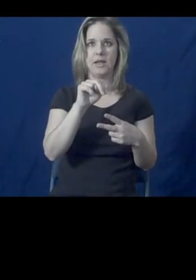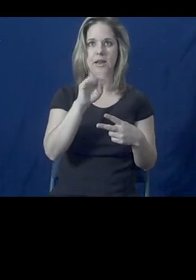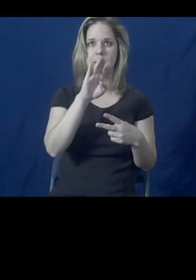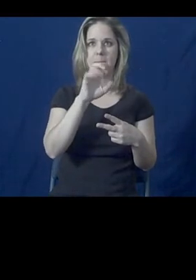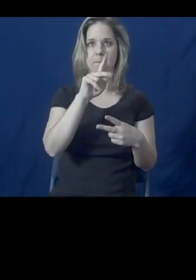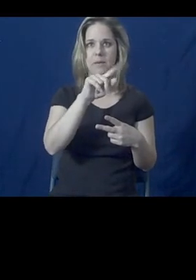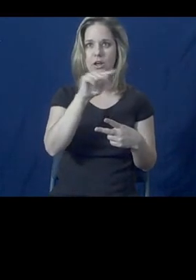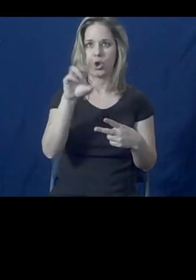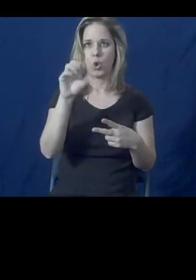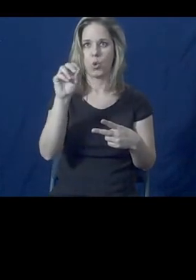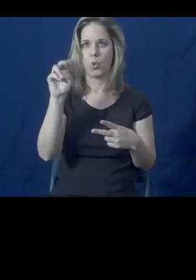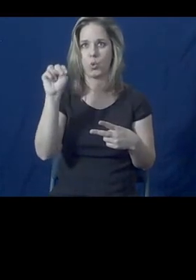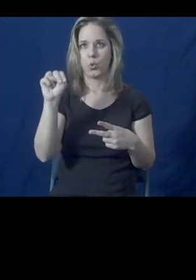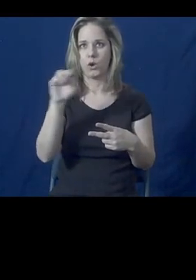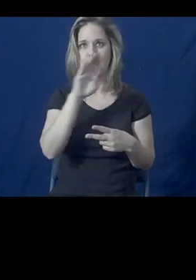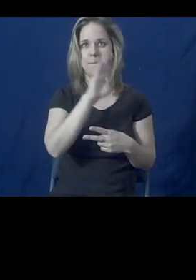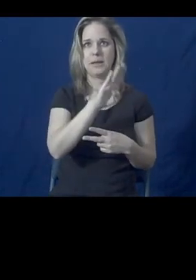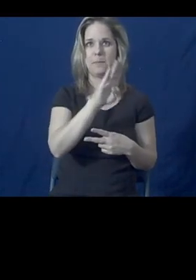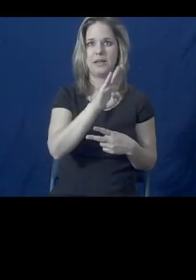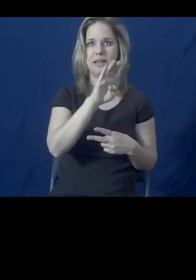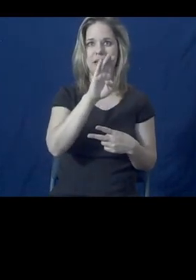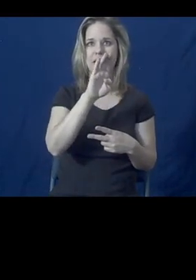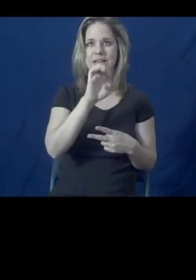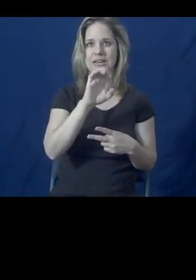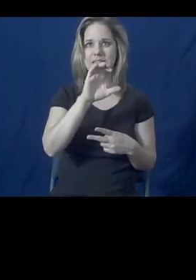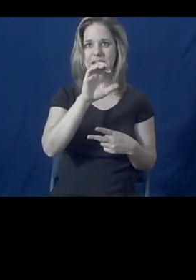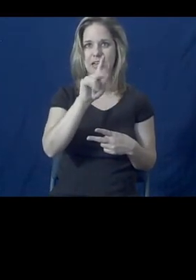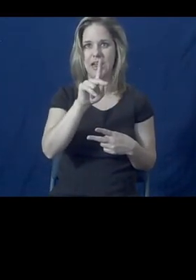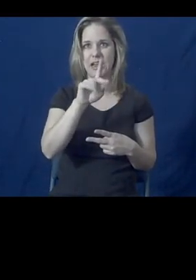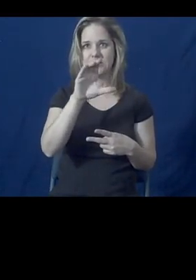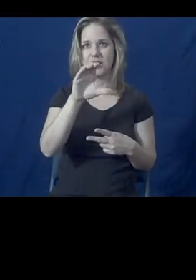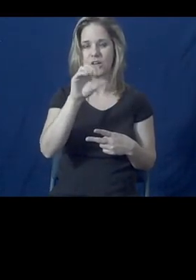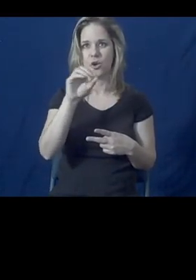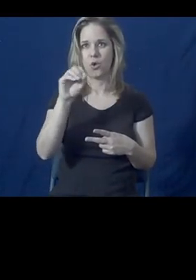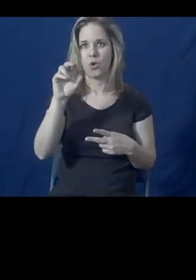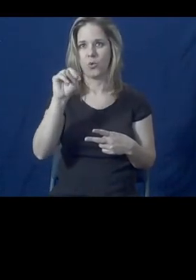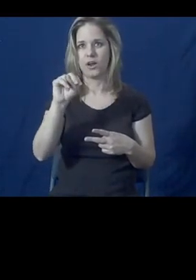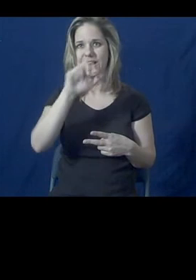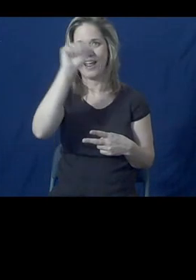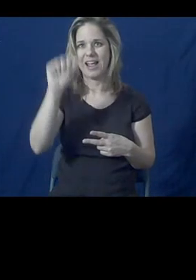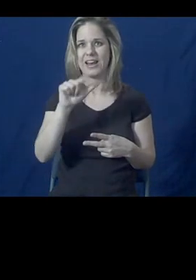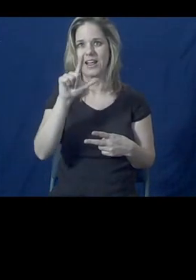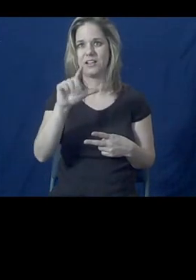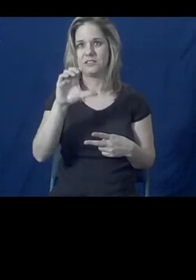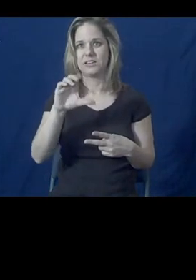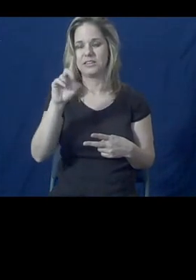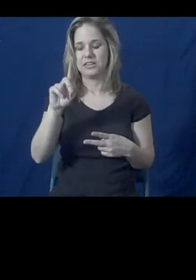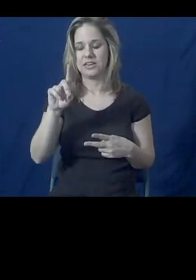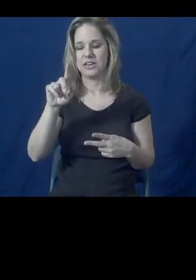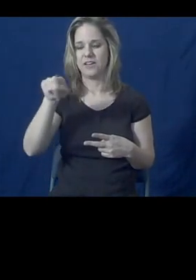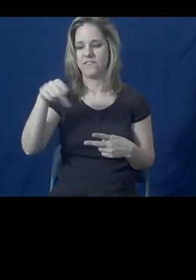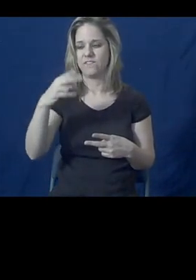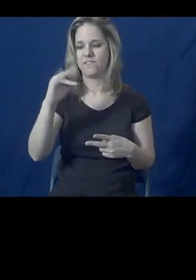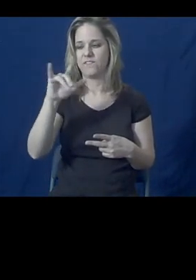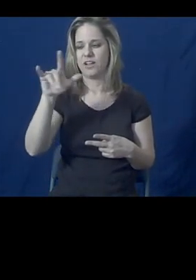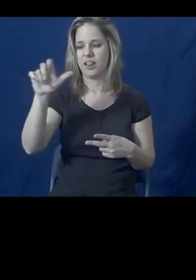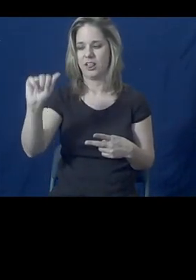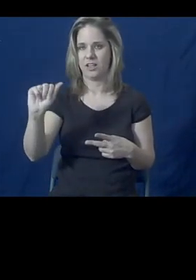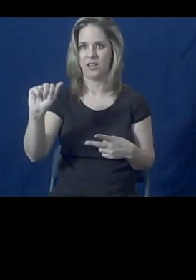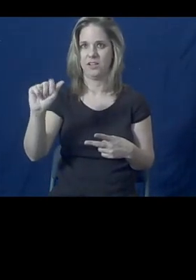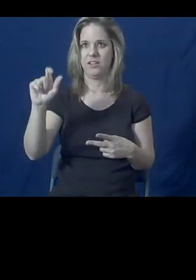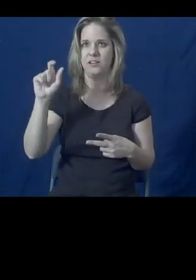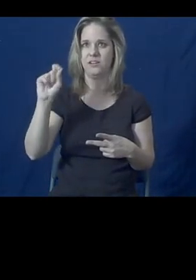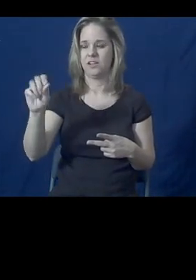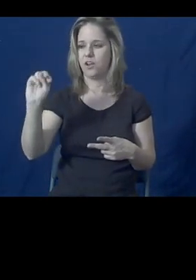-C-K-C-O-O-N, at L-C-D-P-H-I-L-A,